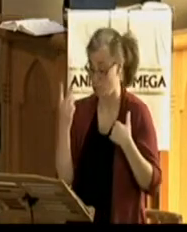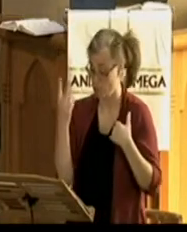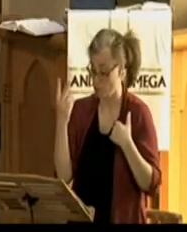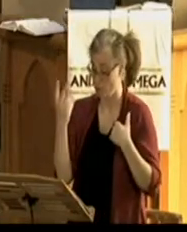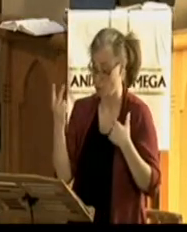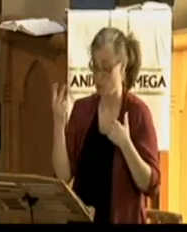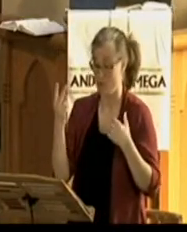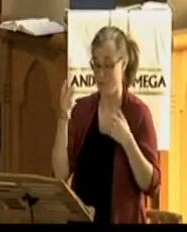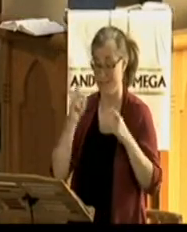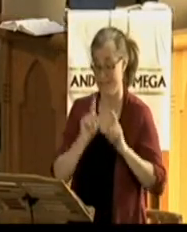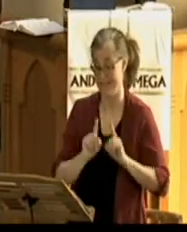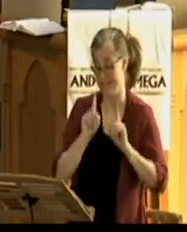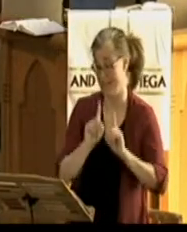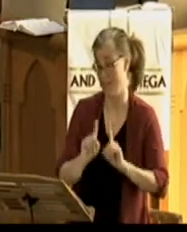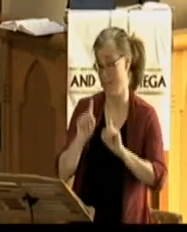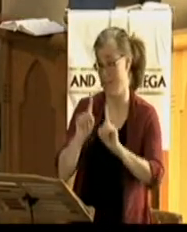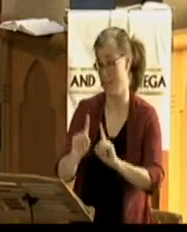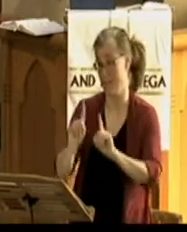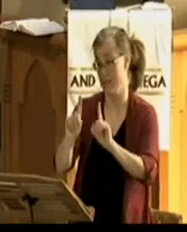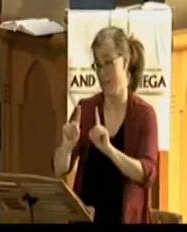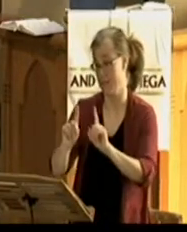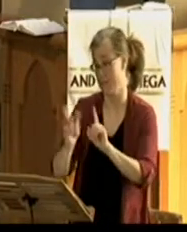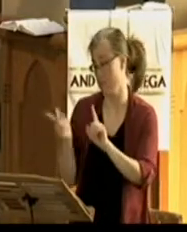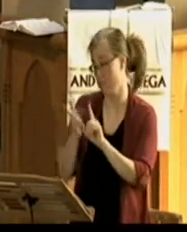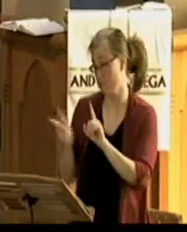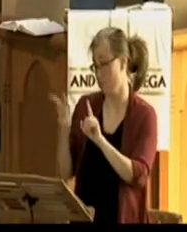He explained to them the things concerning himself in the scriptures.